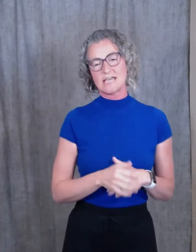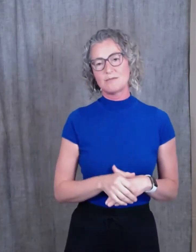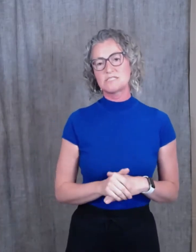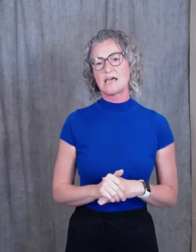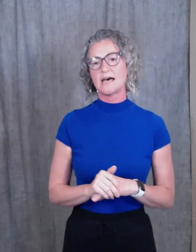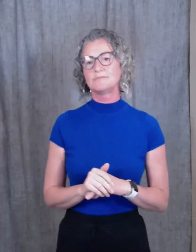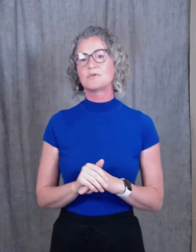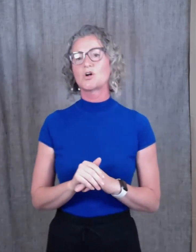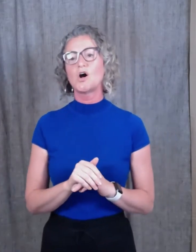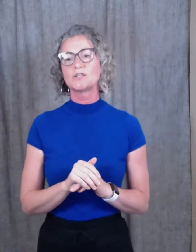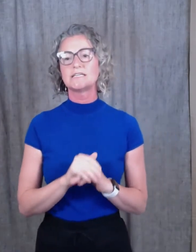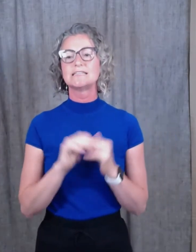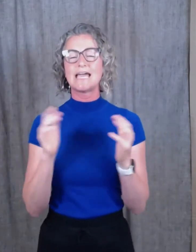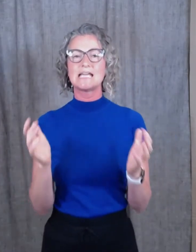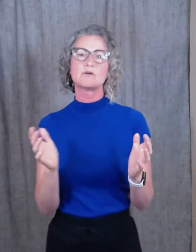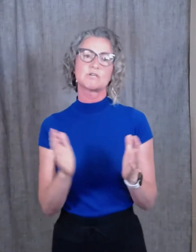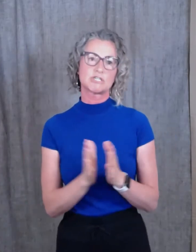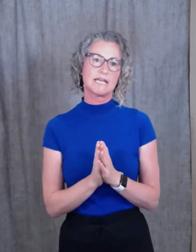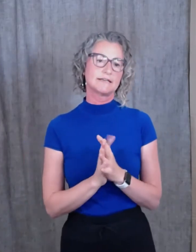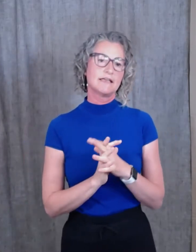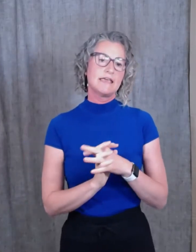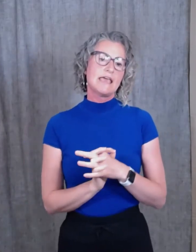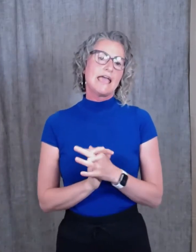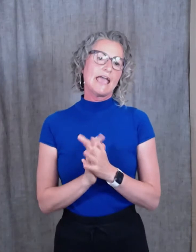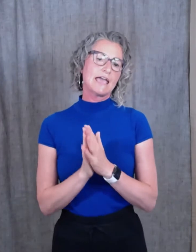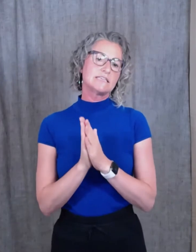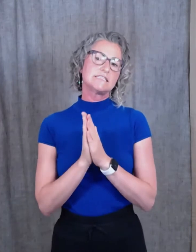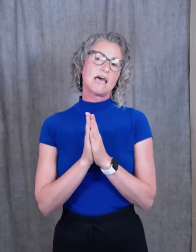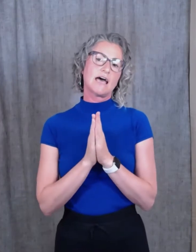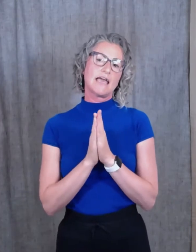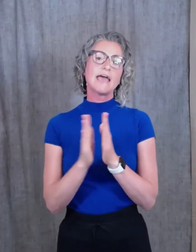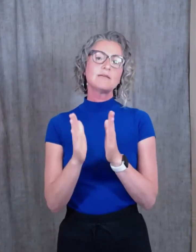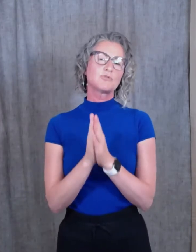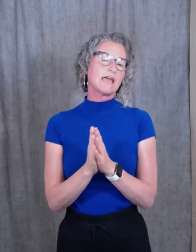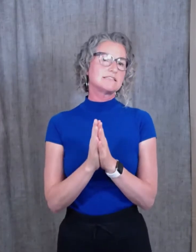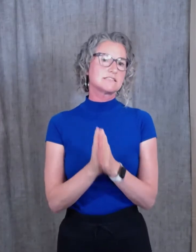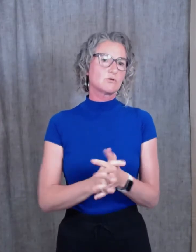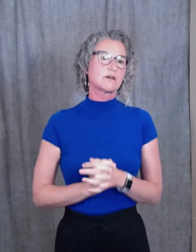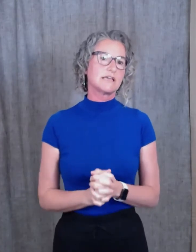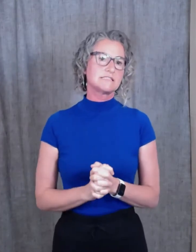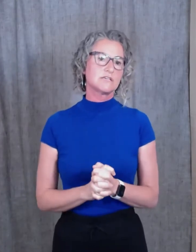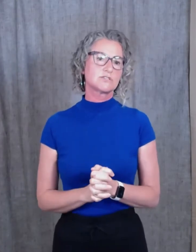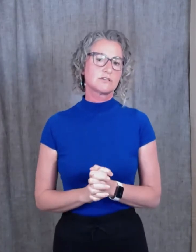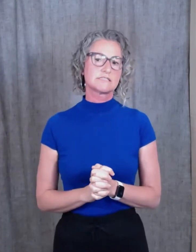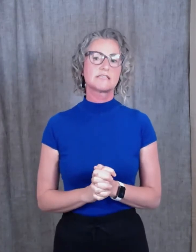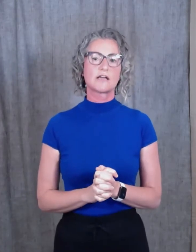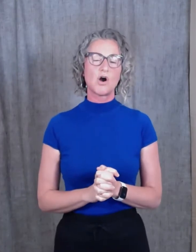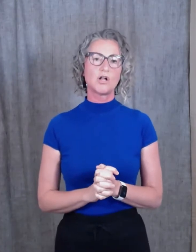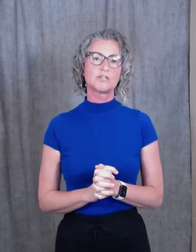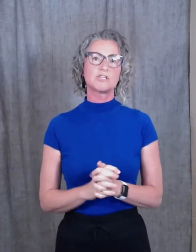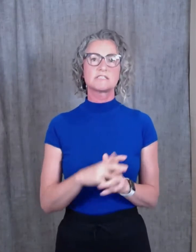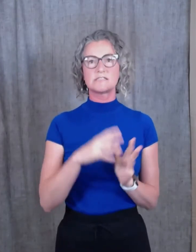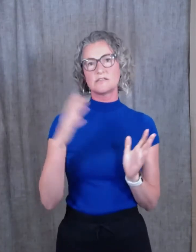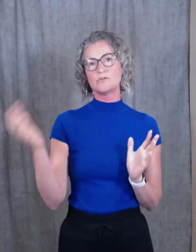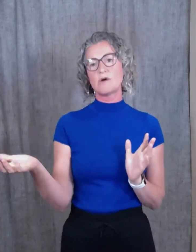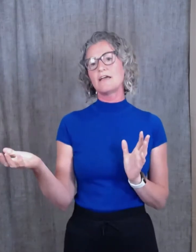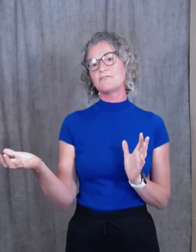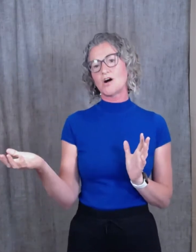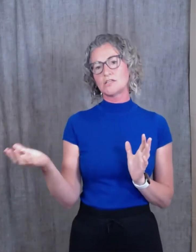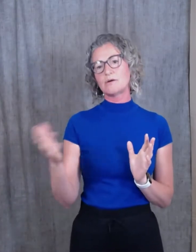called languishing. And Adam Grant is an organizational psychologist who I follow. And